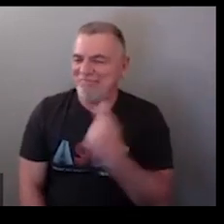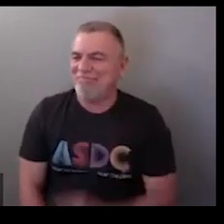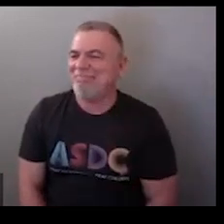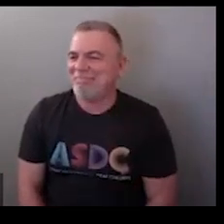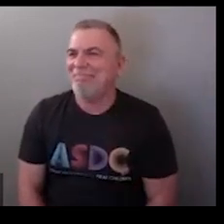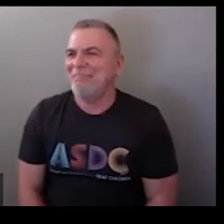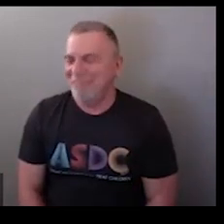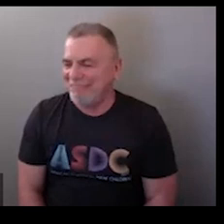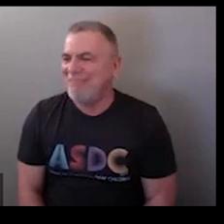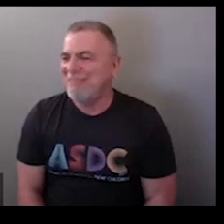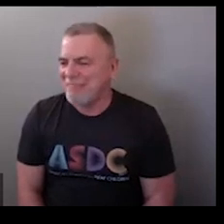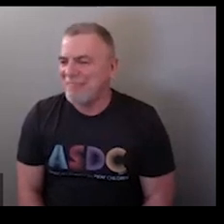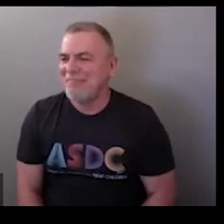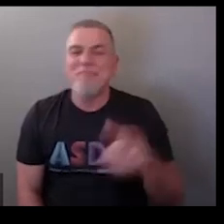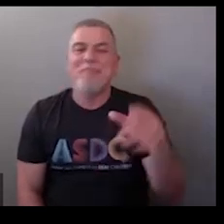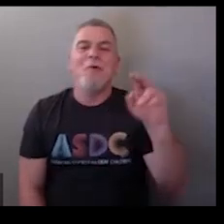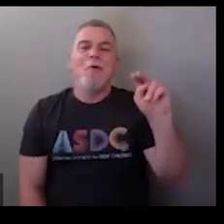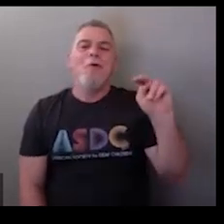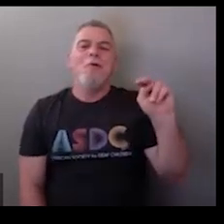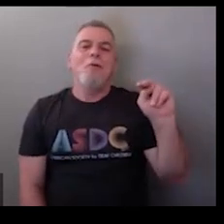but good catch very good